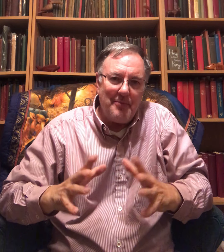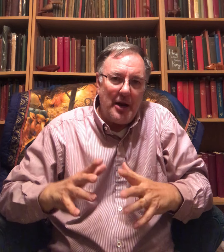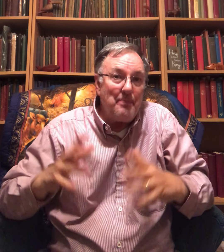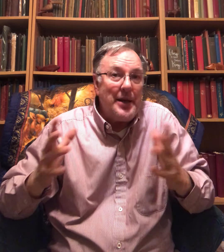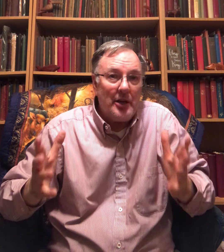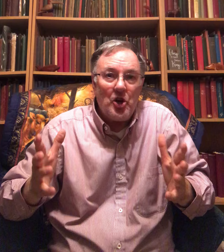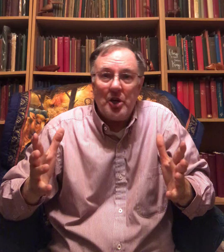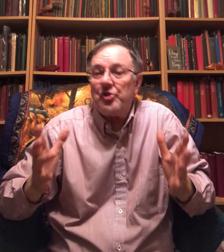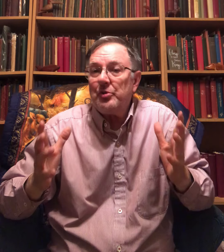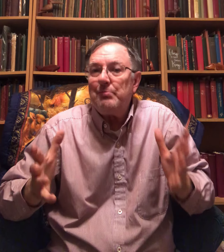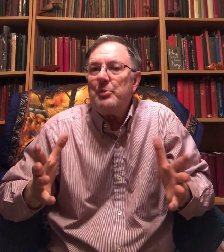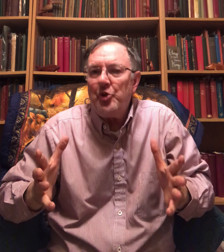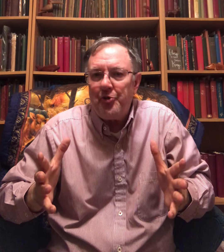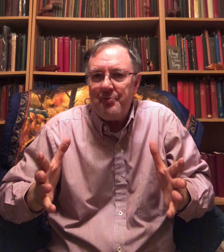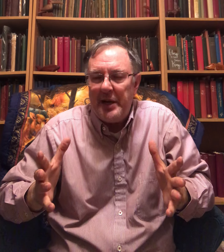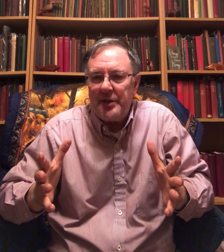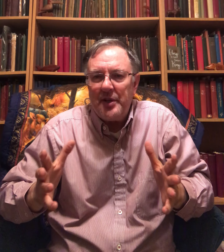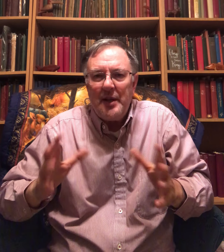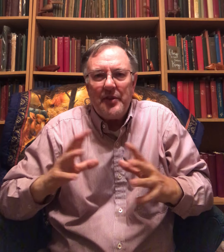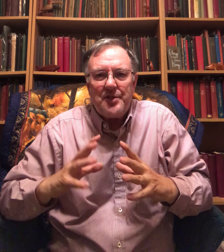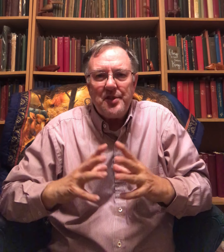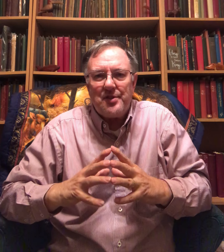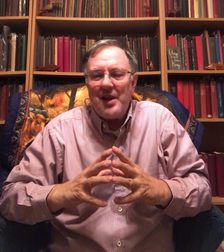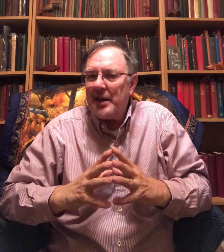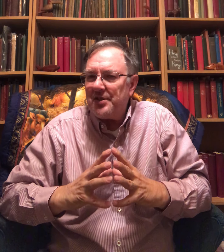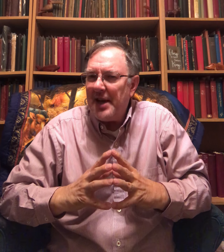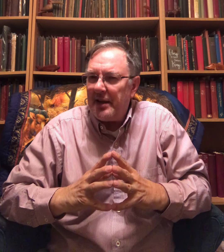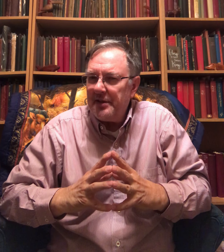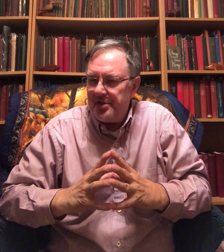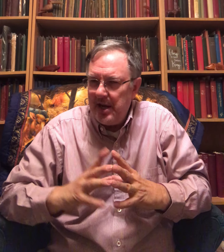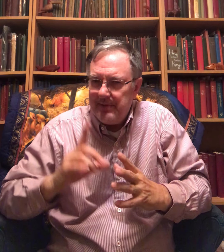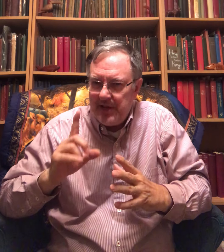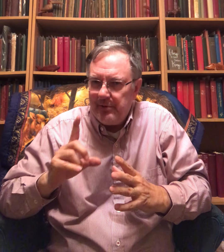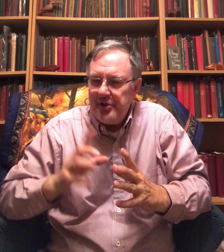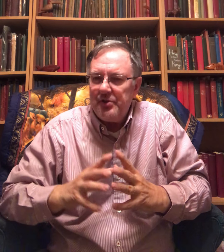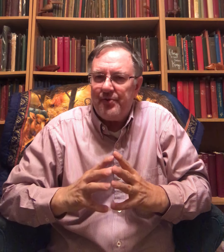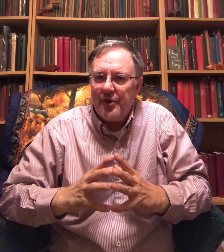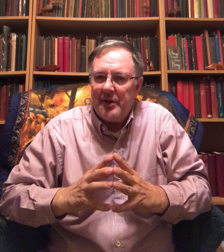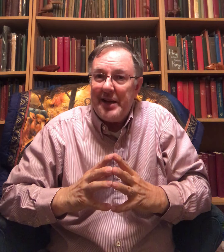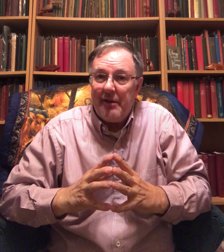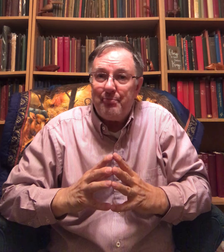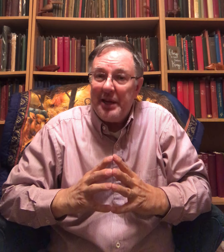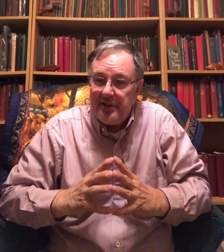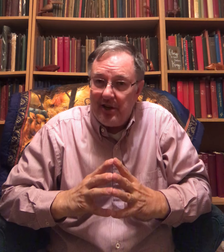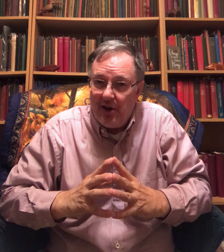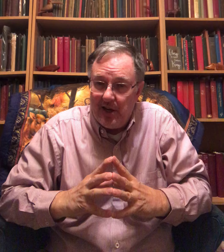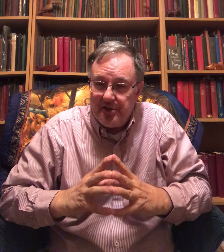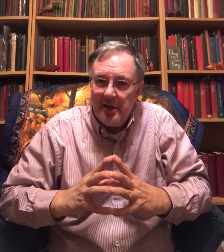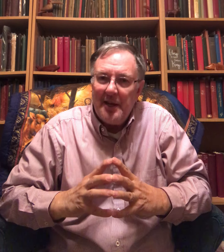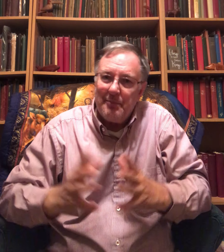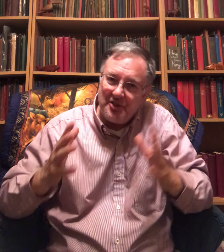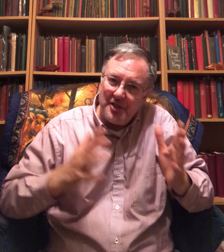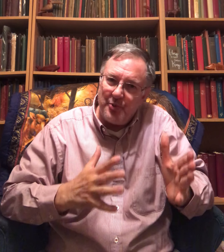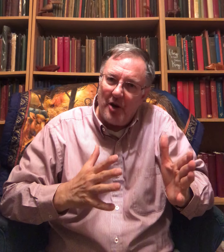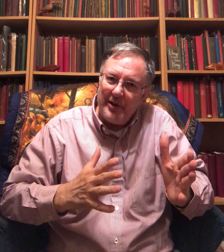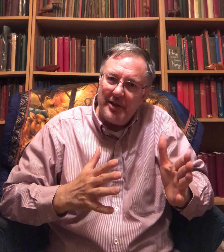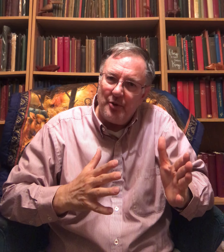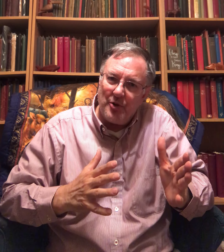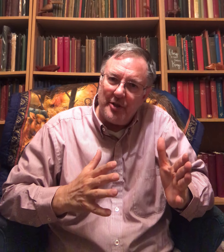about a Pentecostal movement, this is not exactly the same as I would use for the day of Pentecost. But since we already did the word